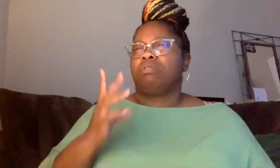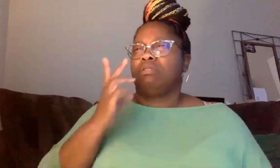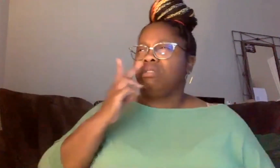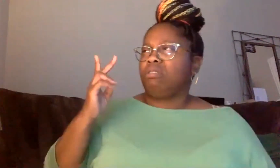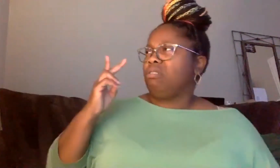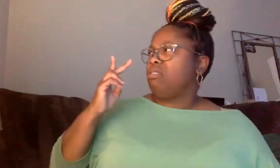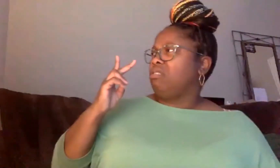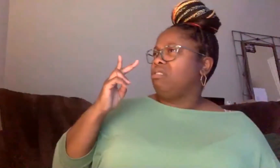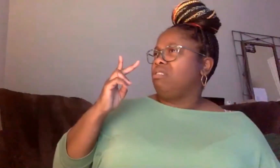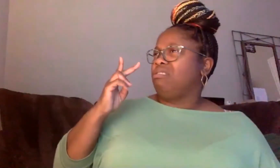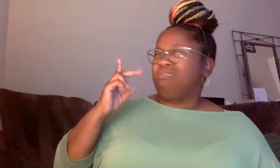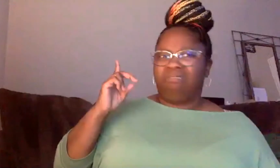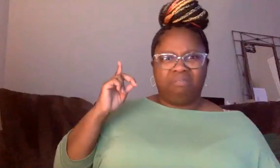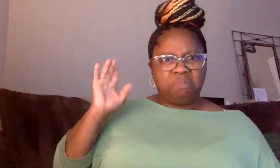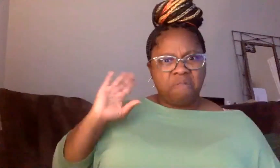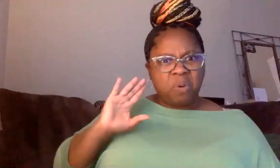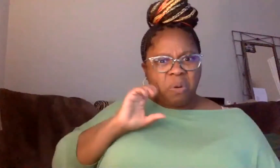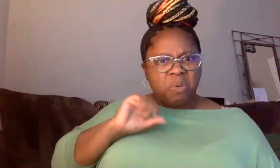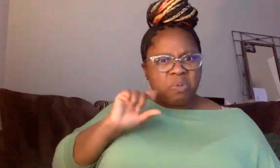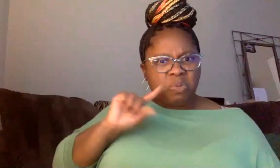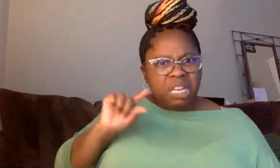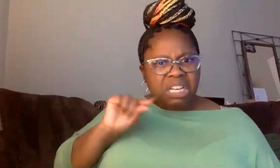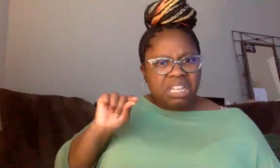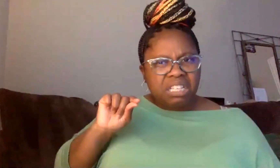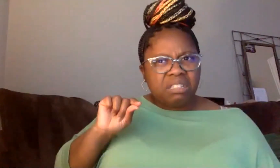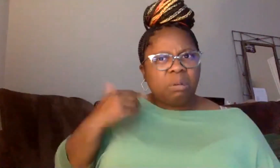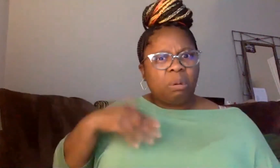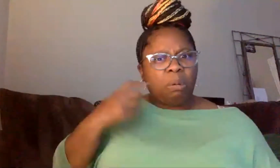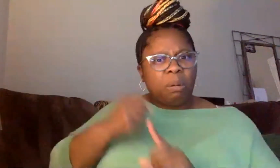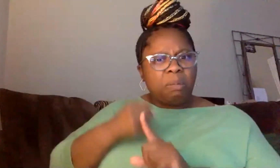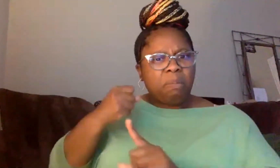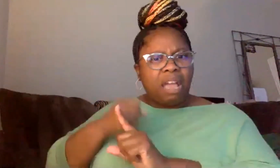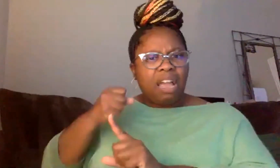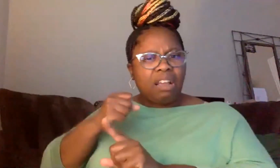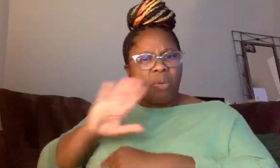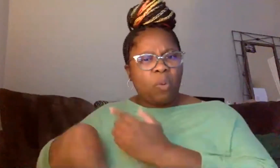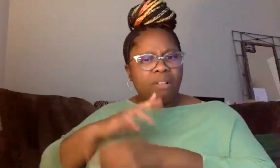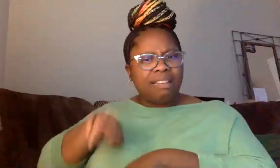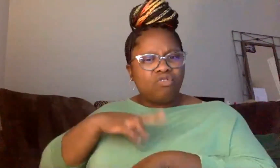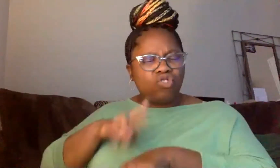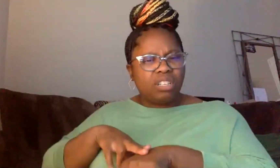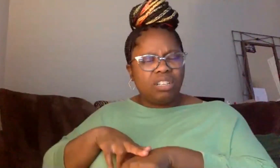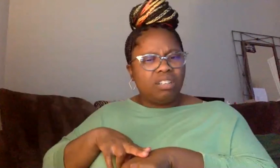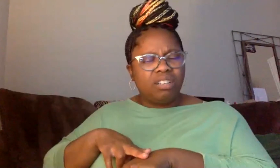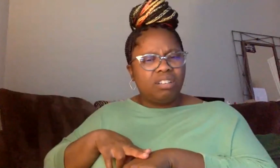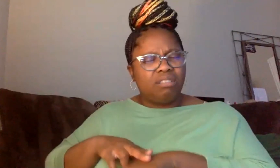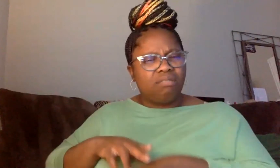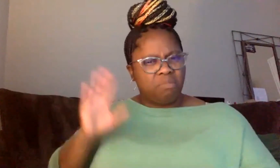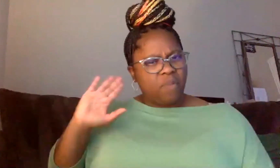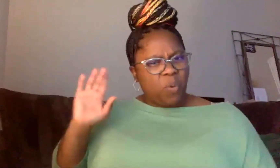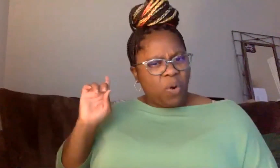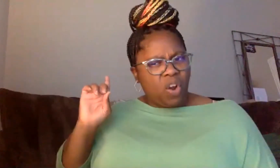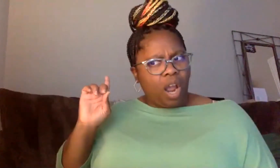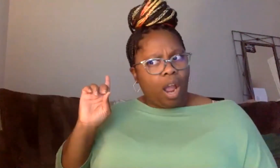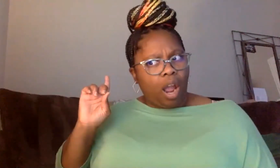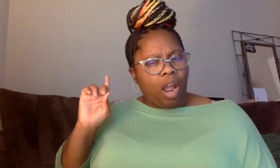serving in their 20s, serving in their 20s, changing national climates, you know, speaking for us all. And we have to echo